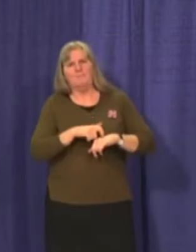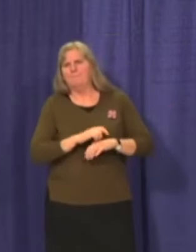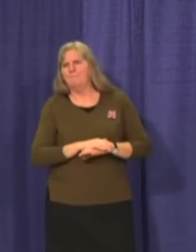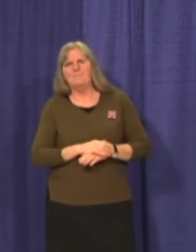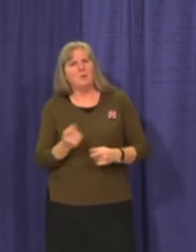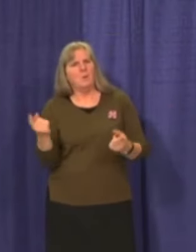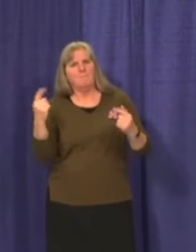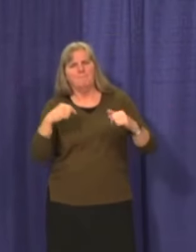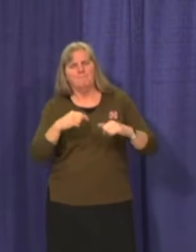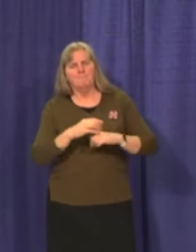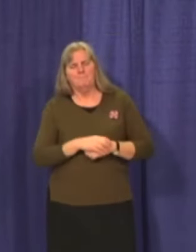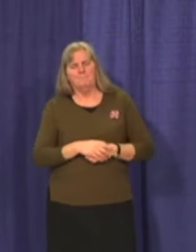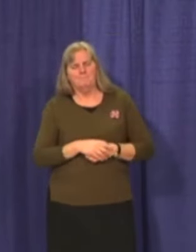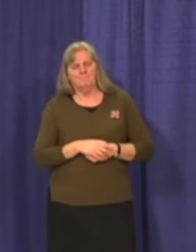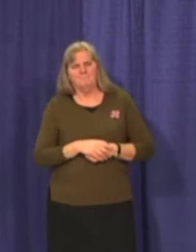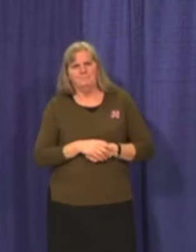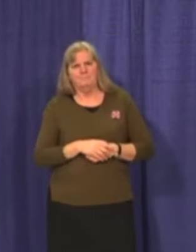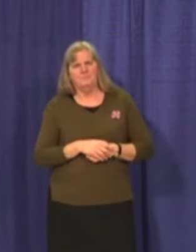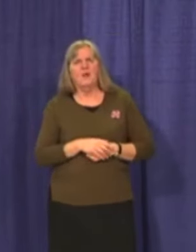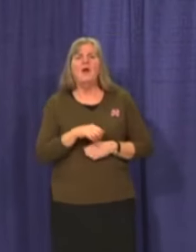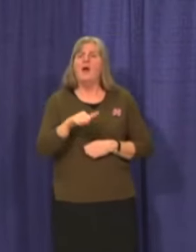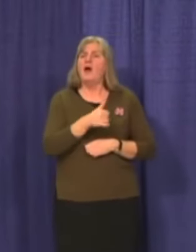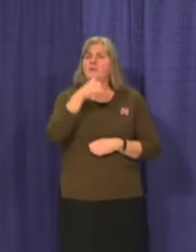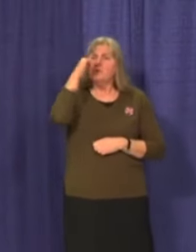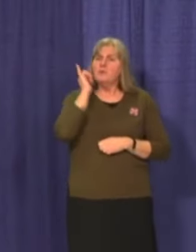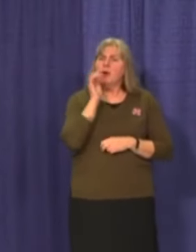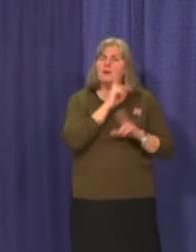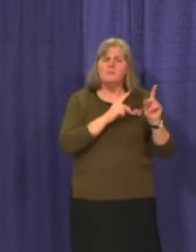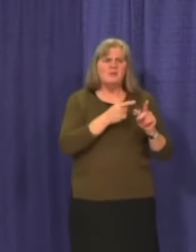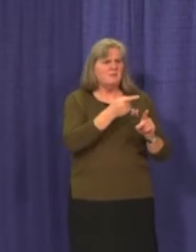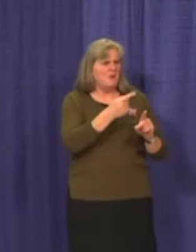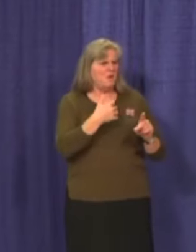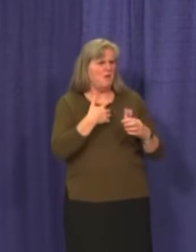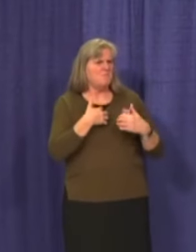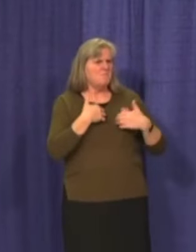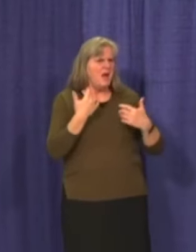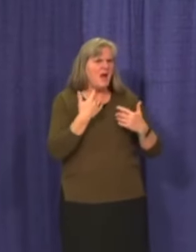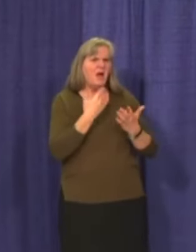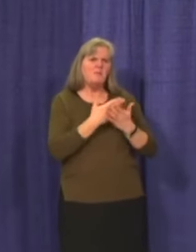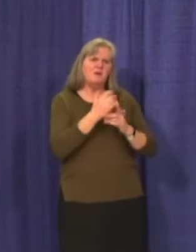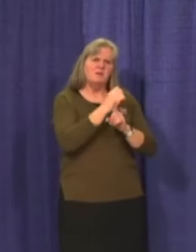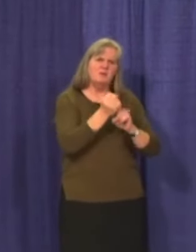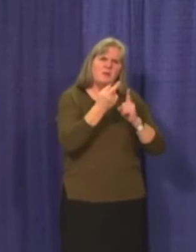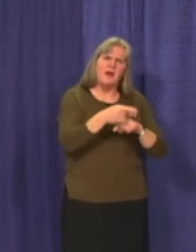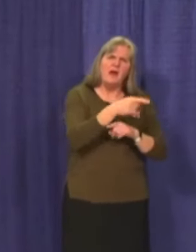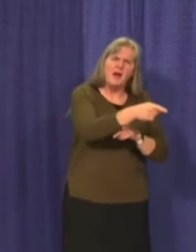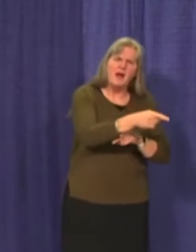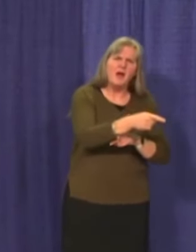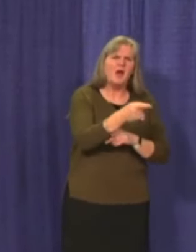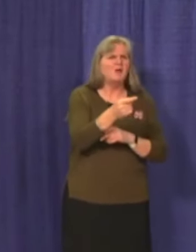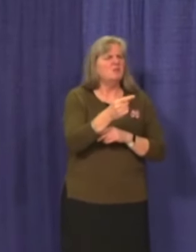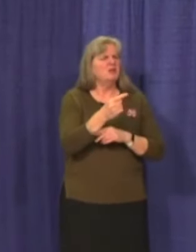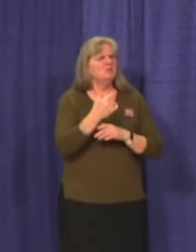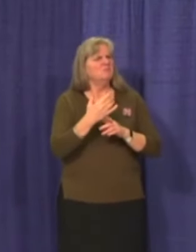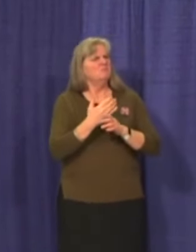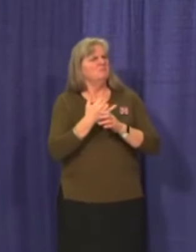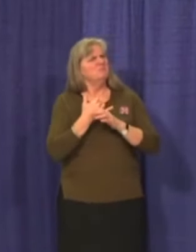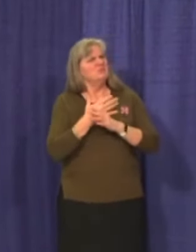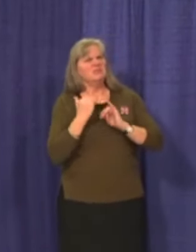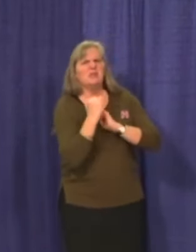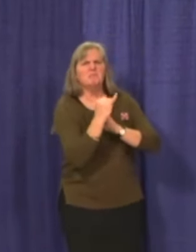I've also spoken with and heard from many Yukoners who are angry about this situation. We share your feelings.